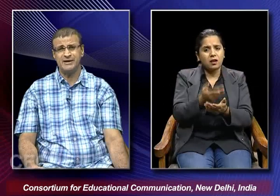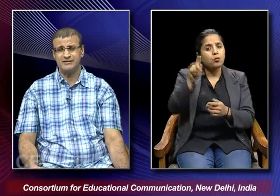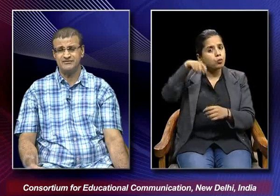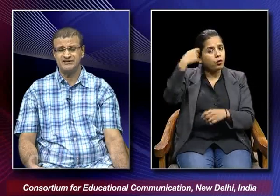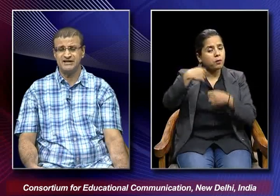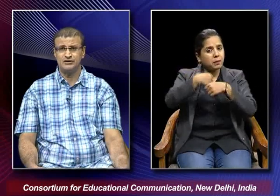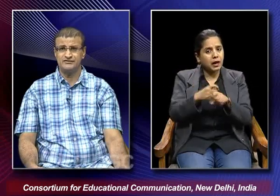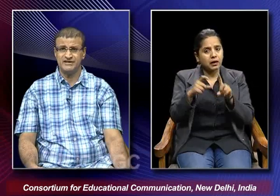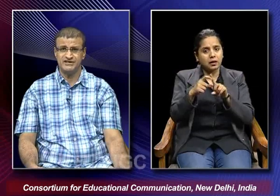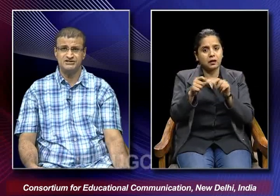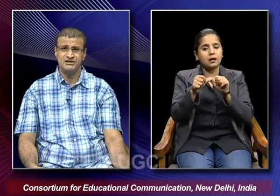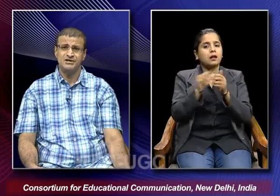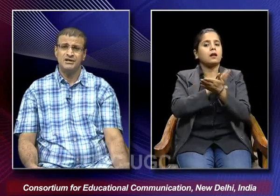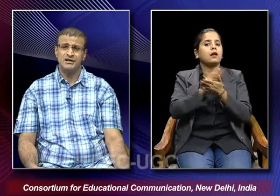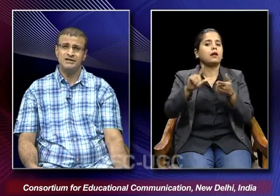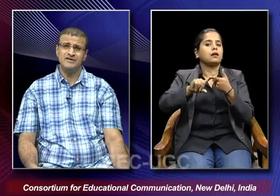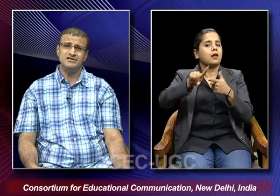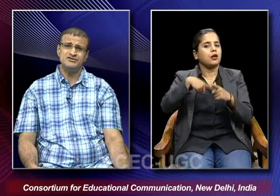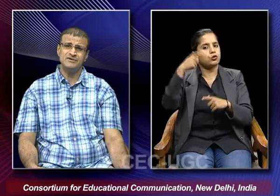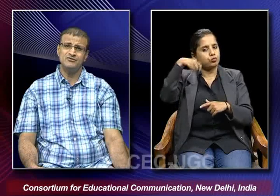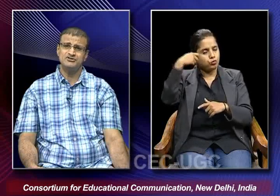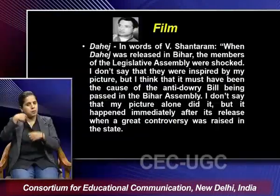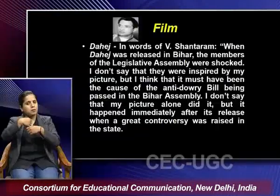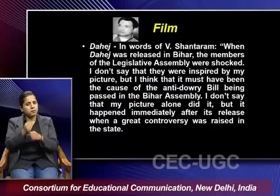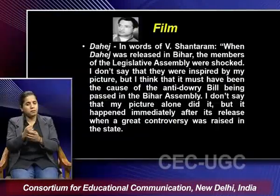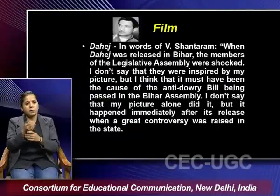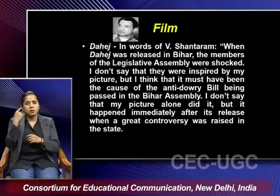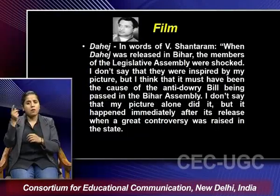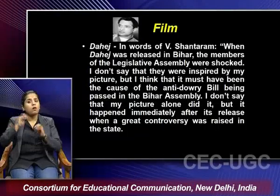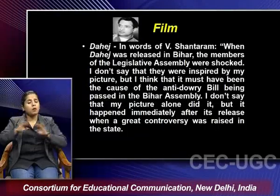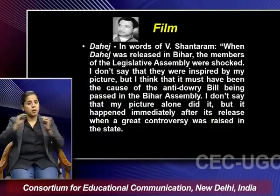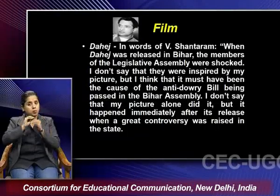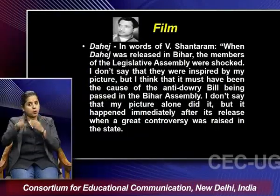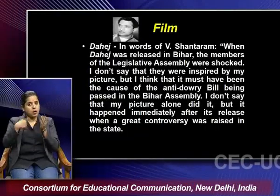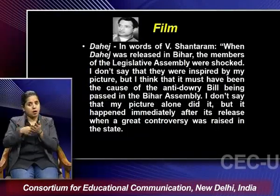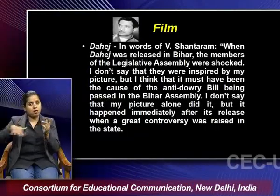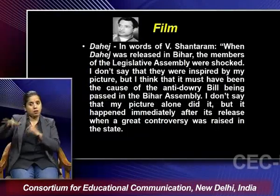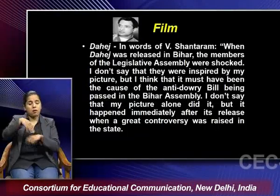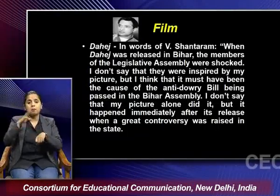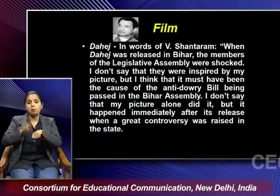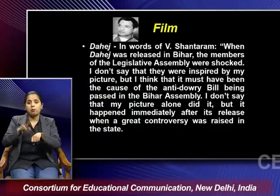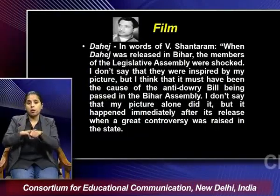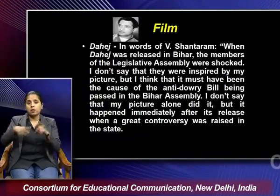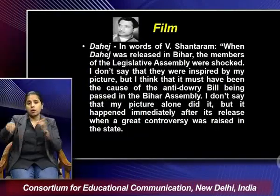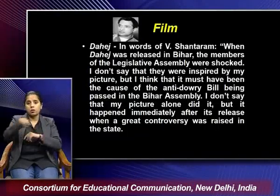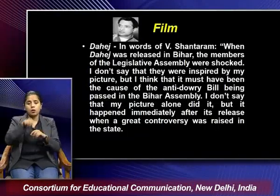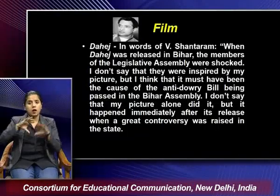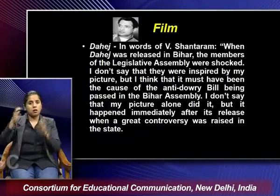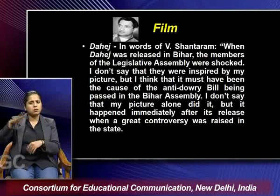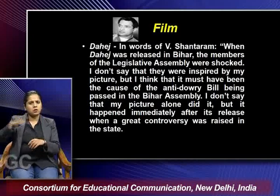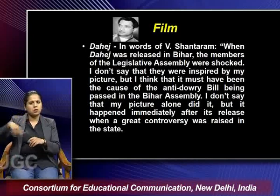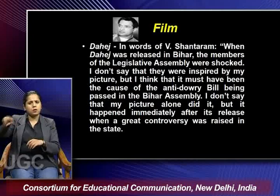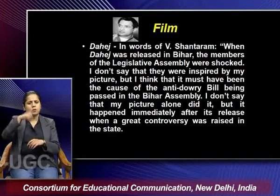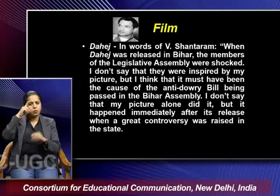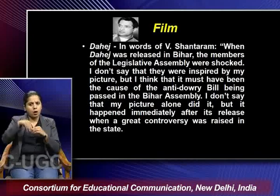made by him with the title of the hedge and when this film was released in bihar the members of the legislative assembly of